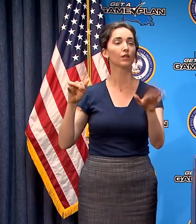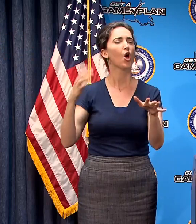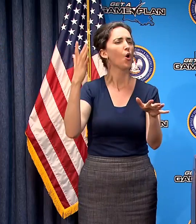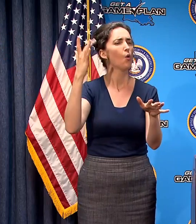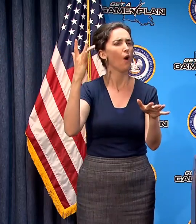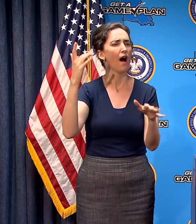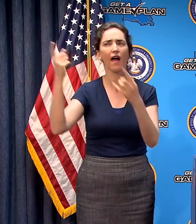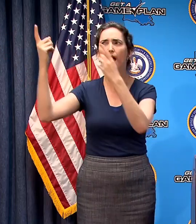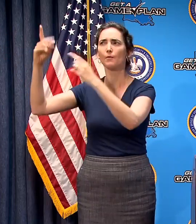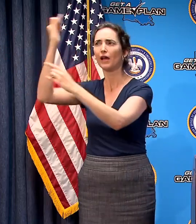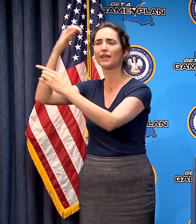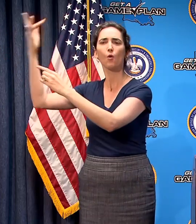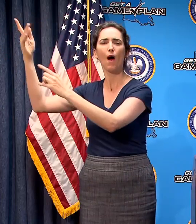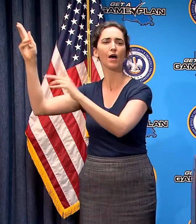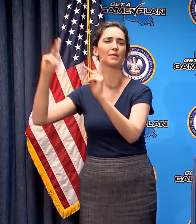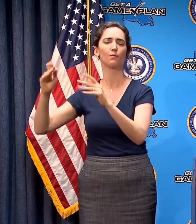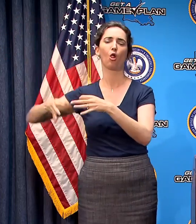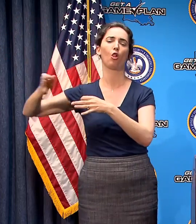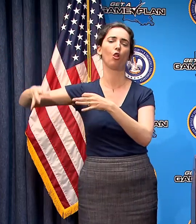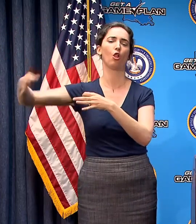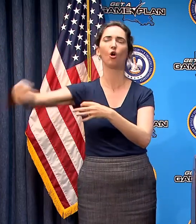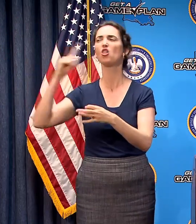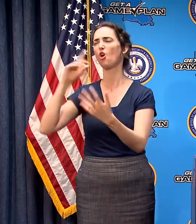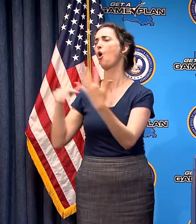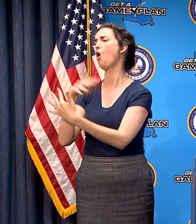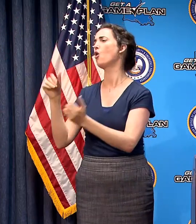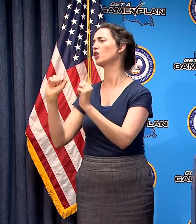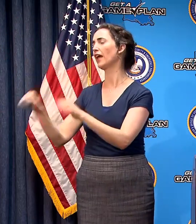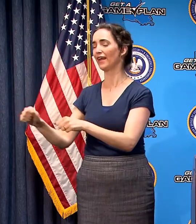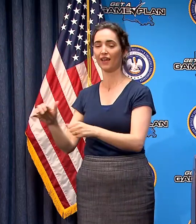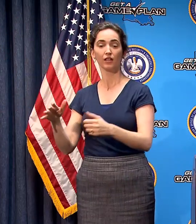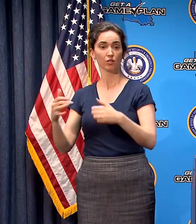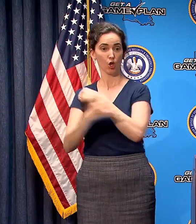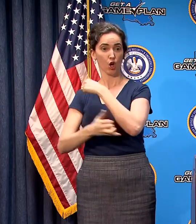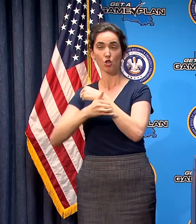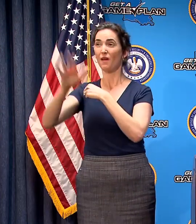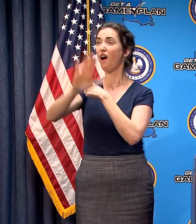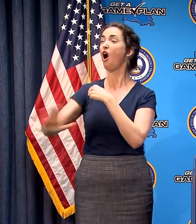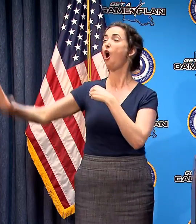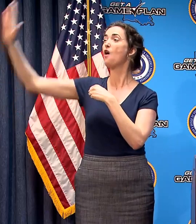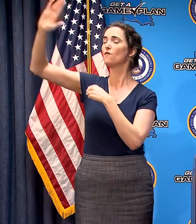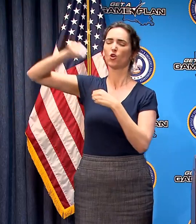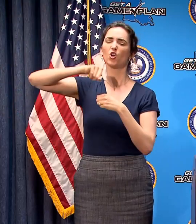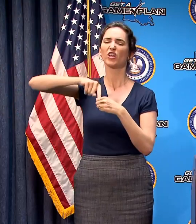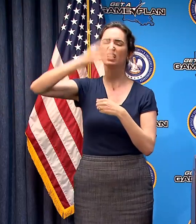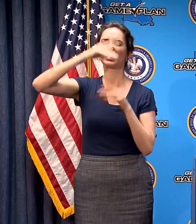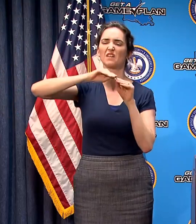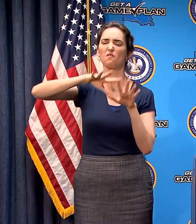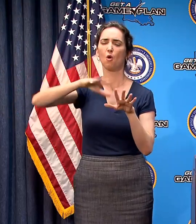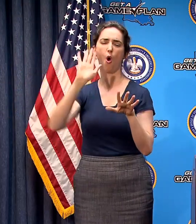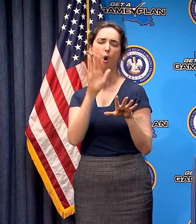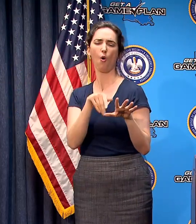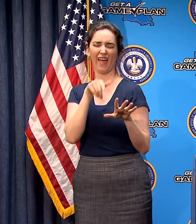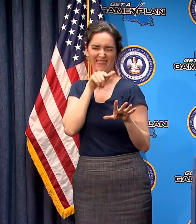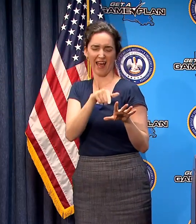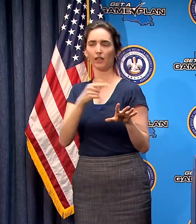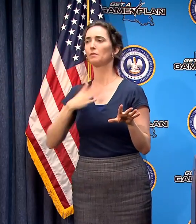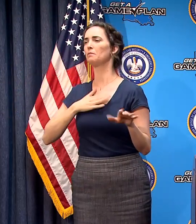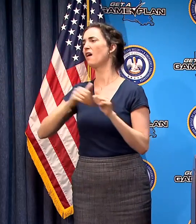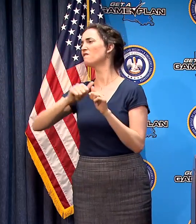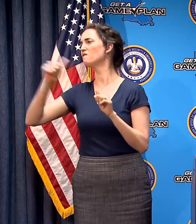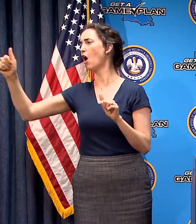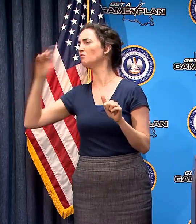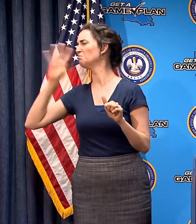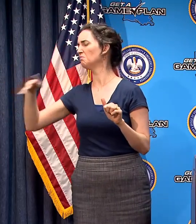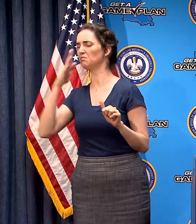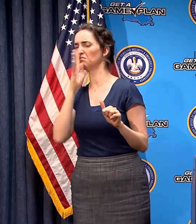socially distance they thought they could just focus on that part of the country where the outbreak was heaviest rather than on the entire